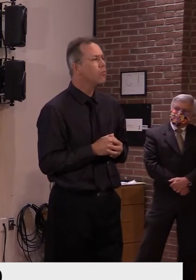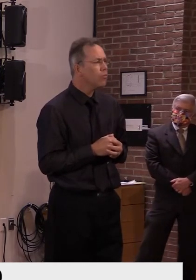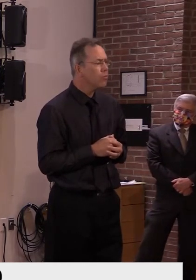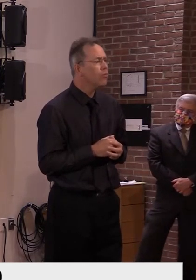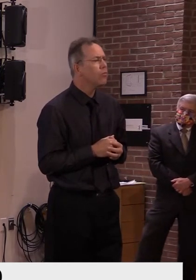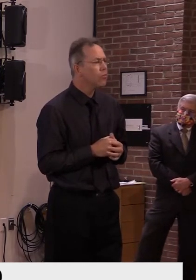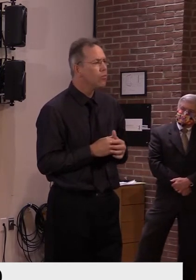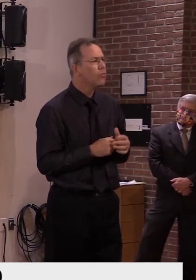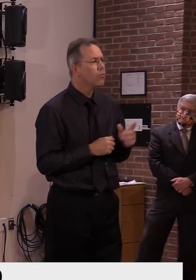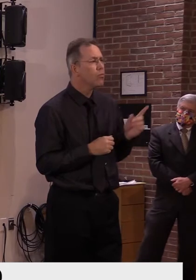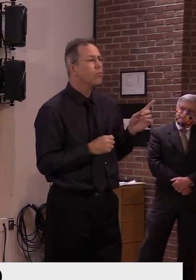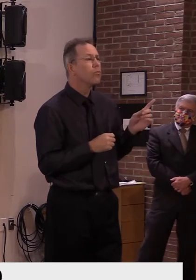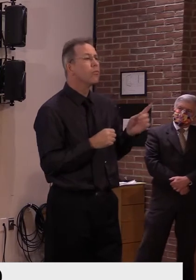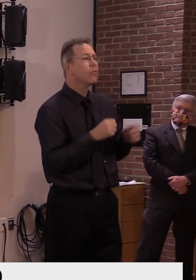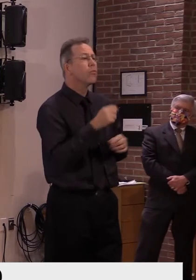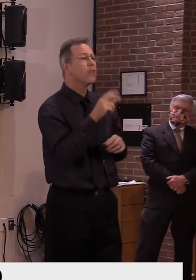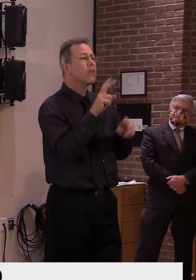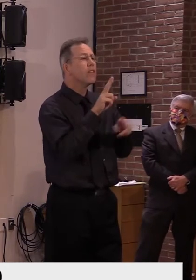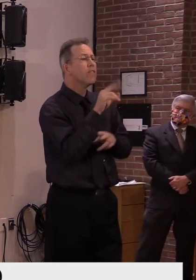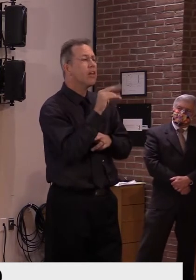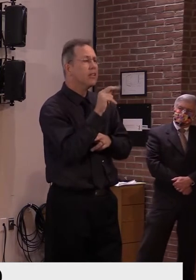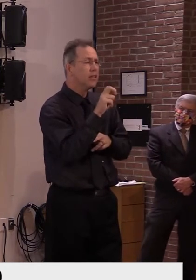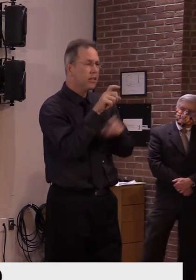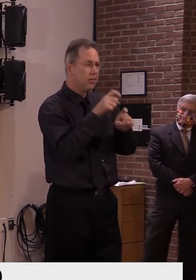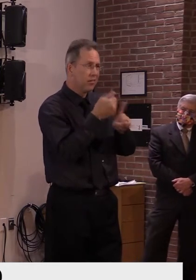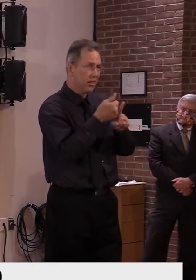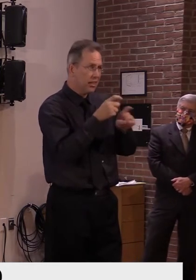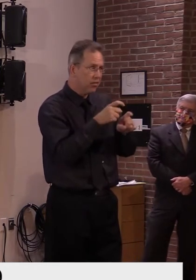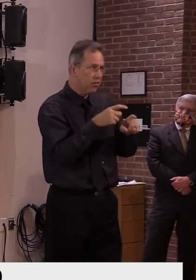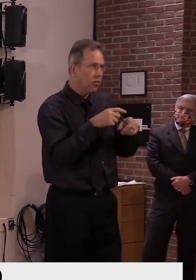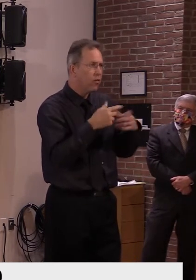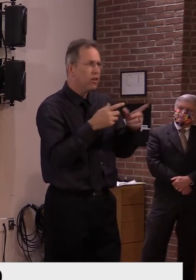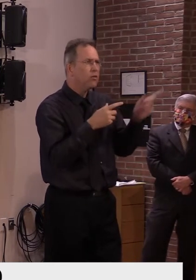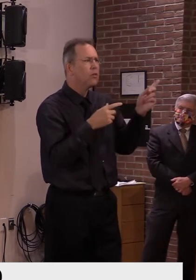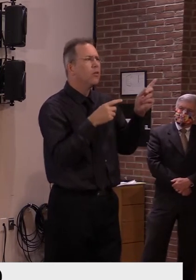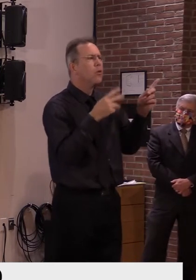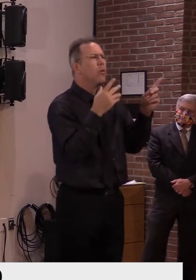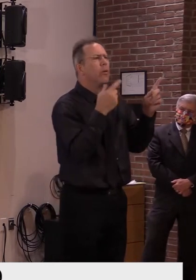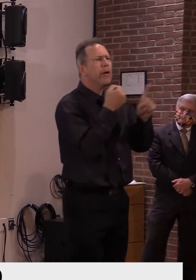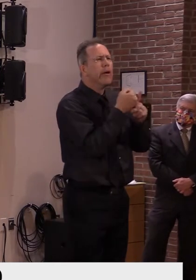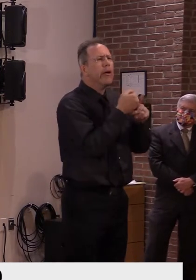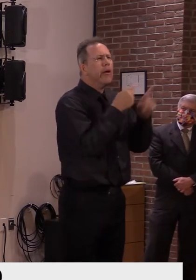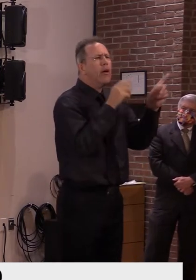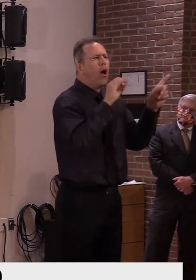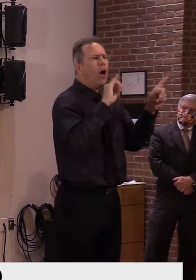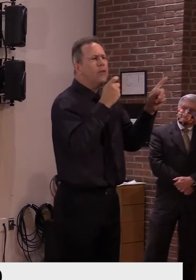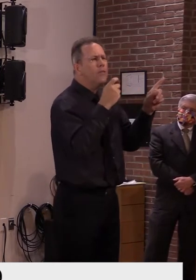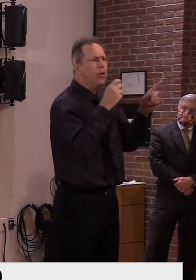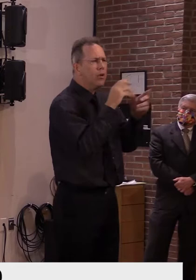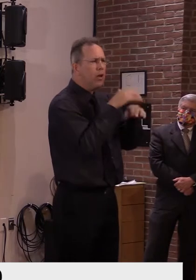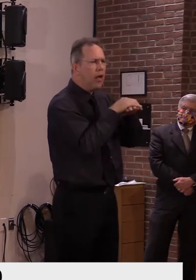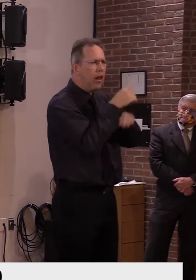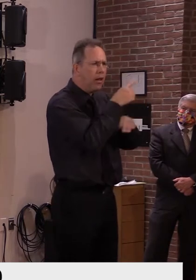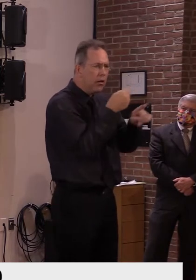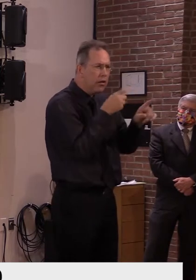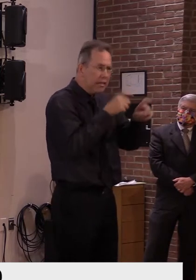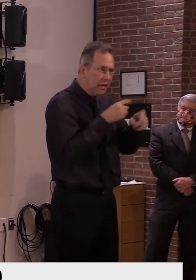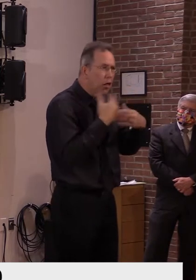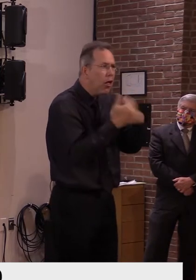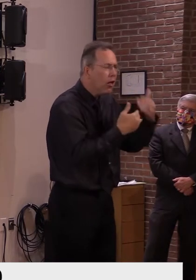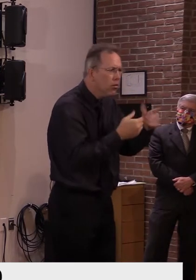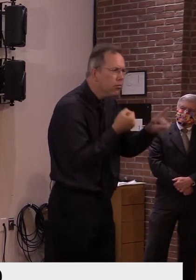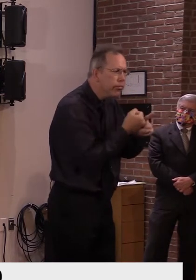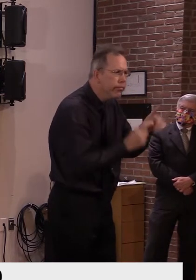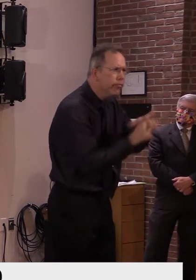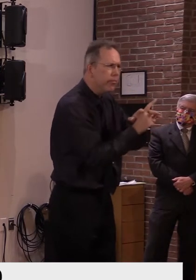This study, the symptomatology was in a woman in England. And what happened in both cases is that a very thorough FDA